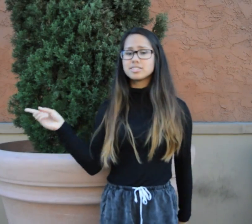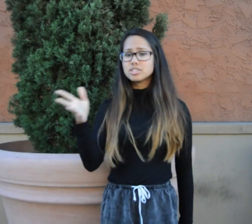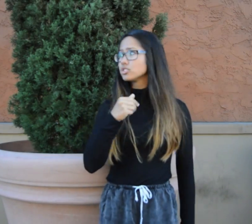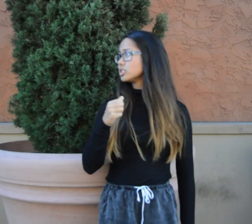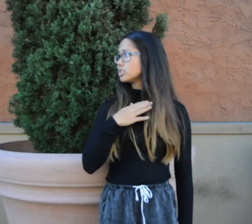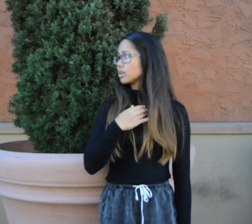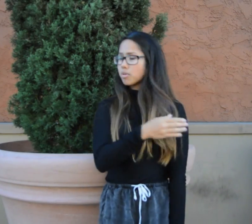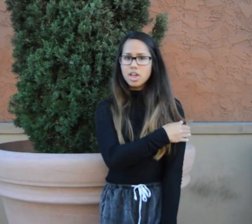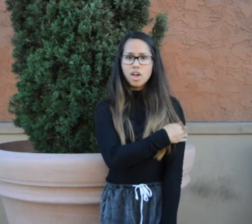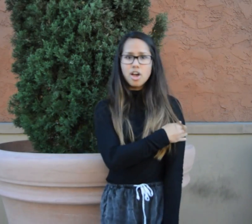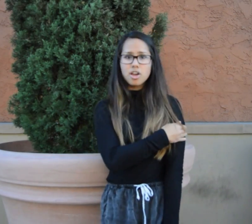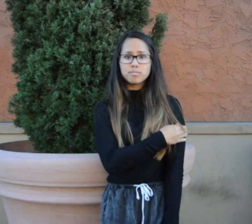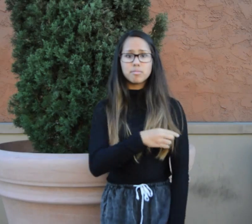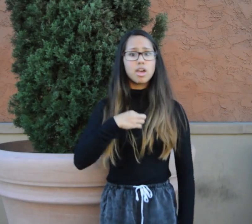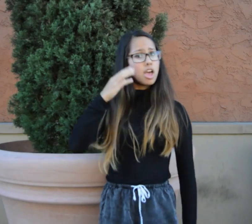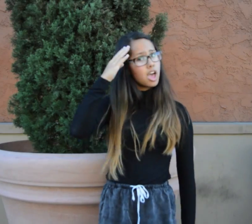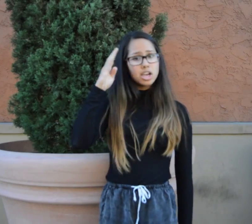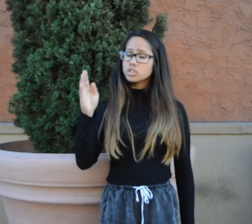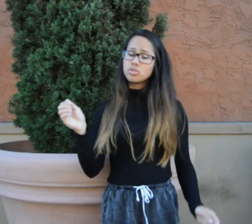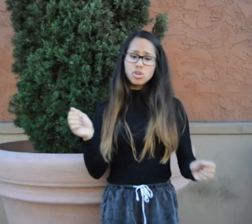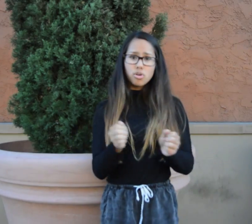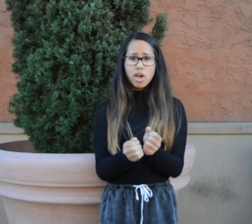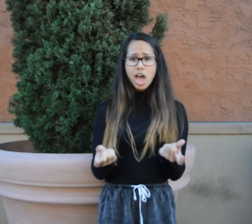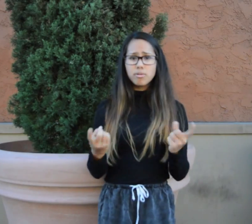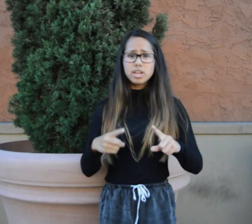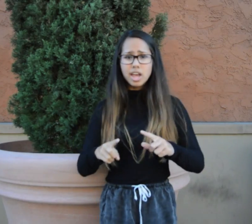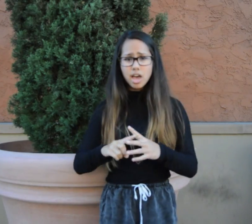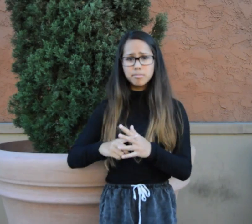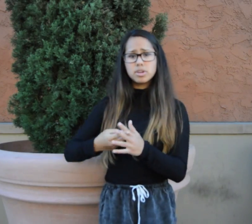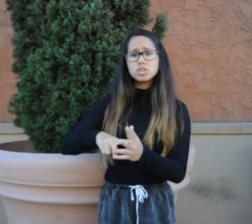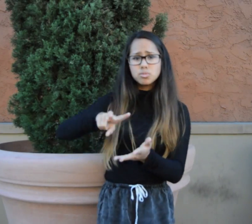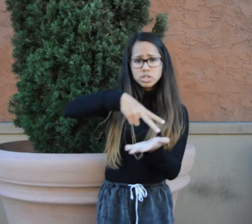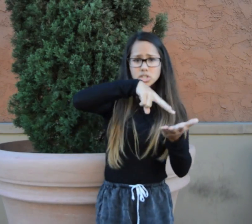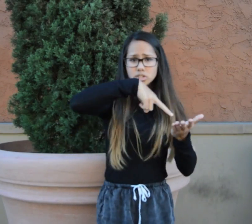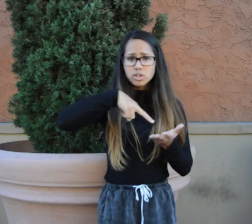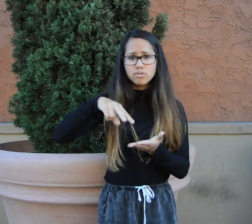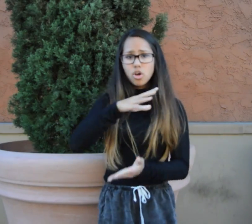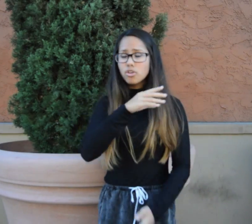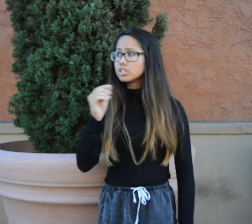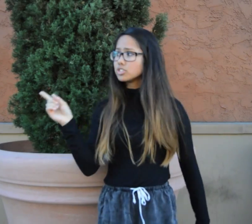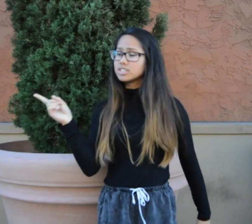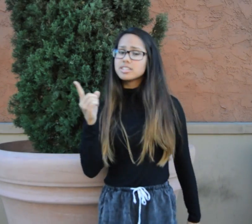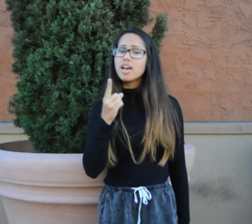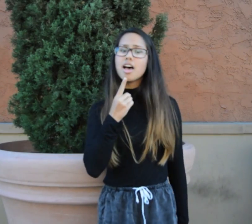She took my arm I don't know how it happened We took the floor and she said